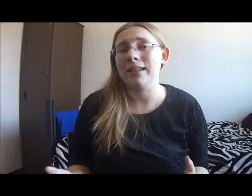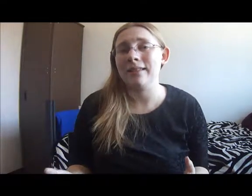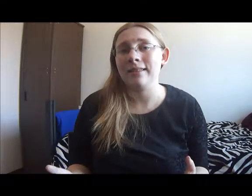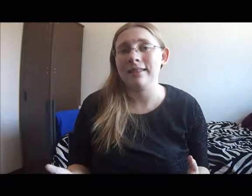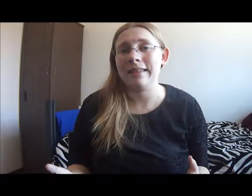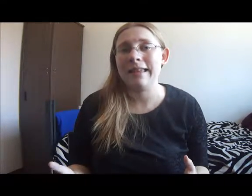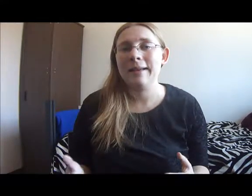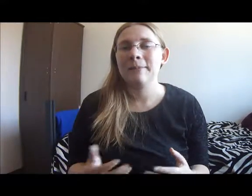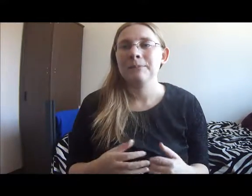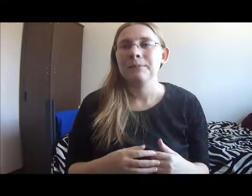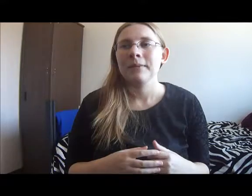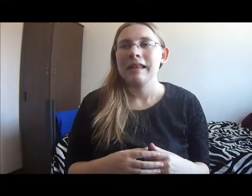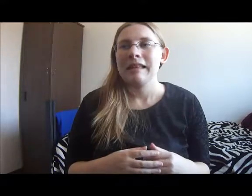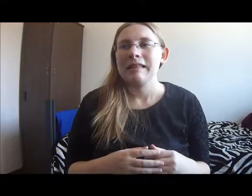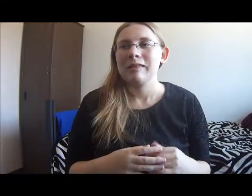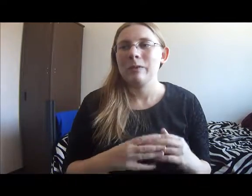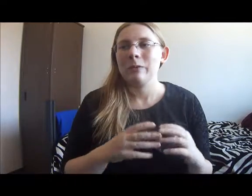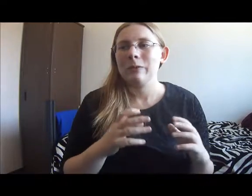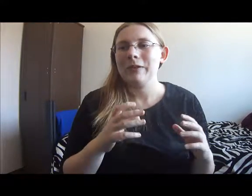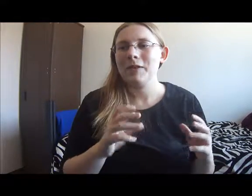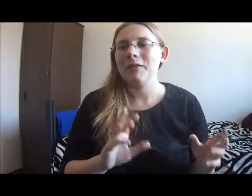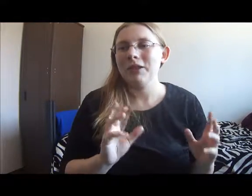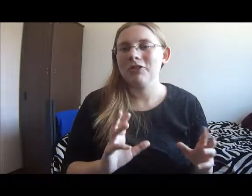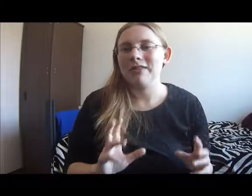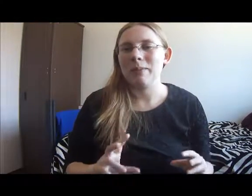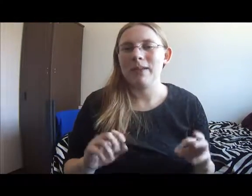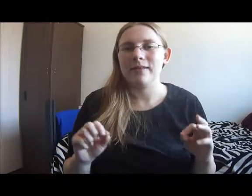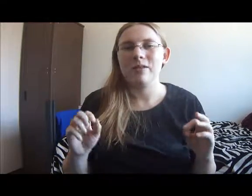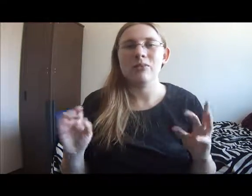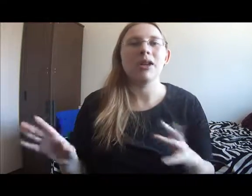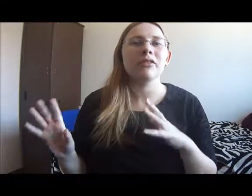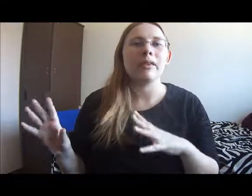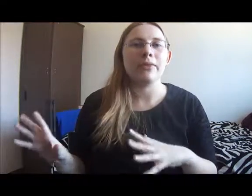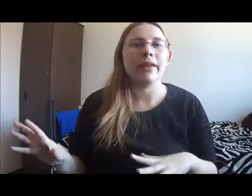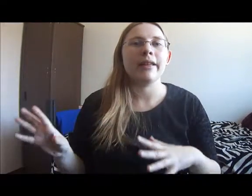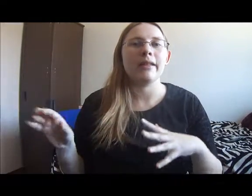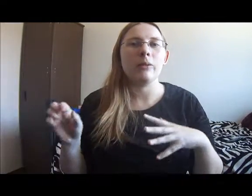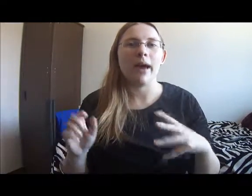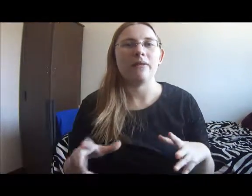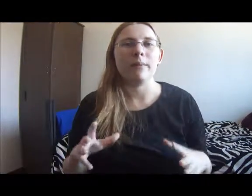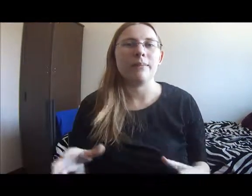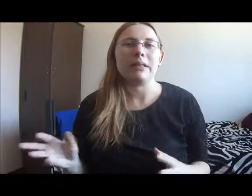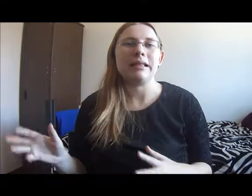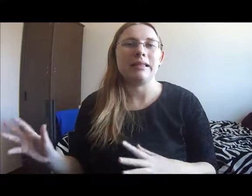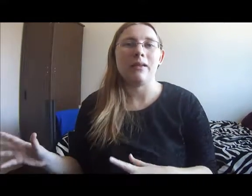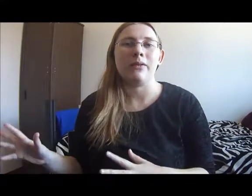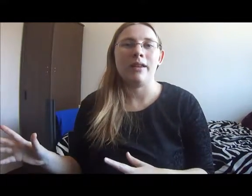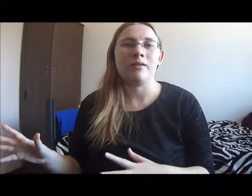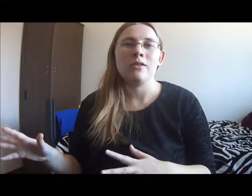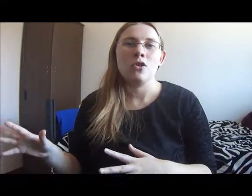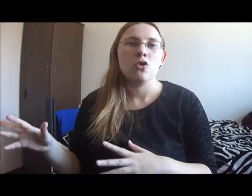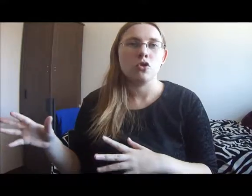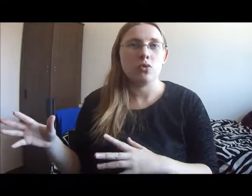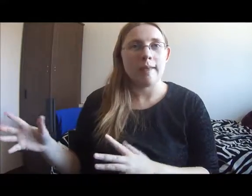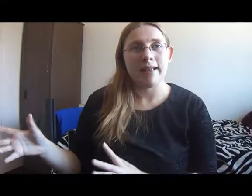else is. So it's sort of interesting because you generally think you have to be completely selfless to make